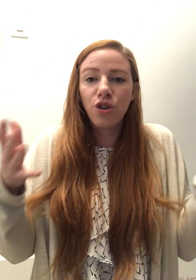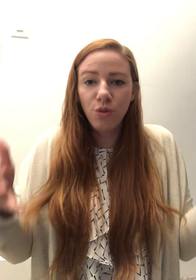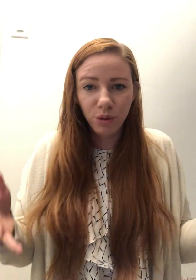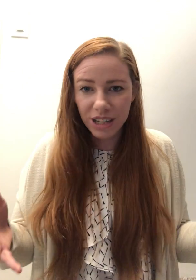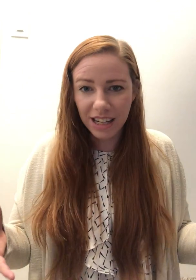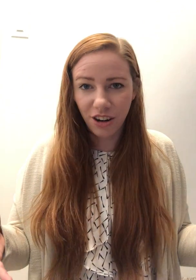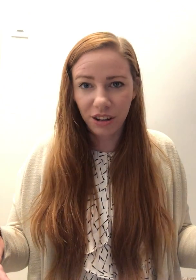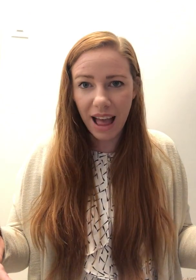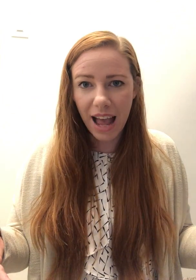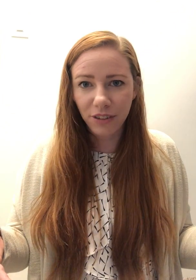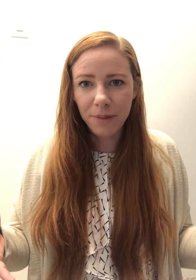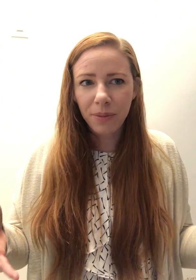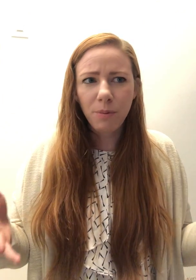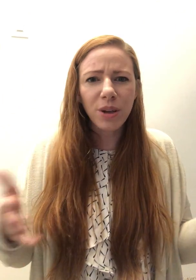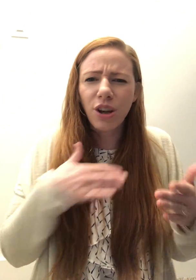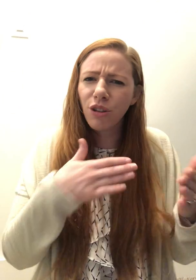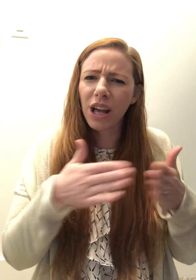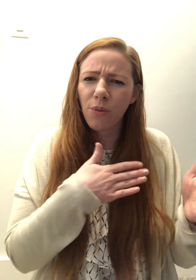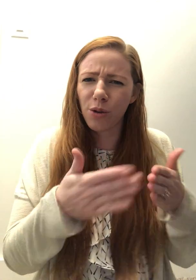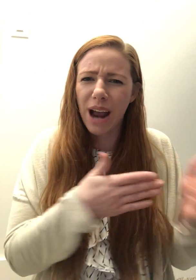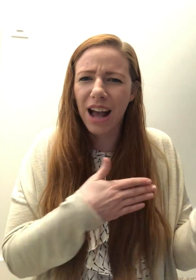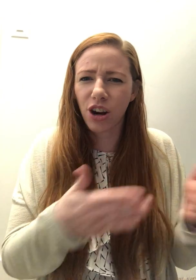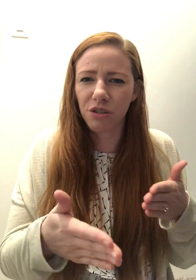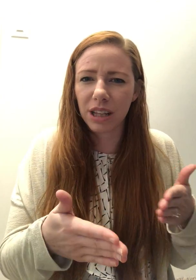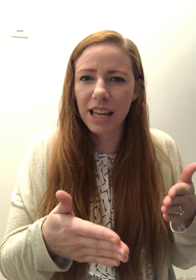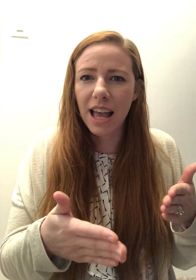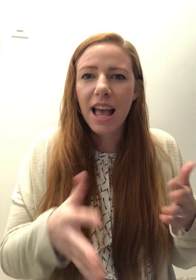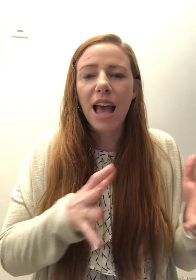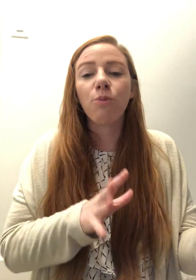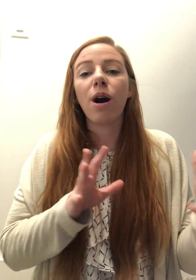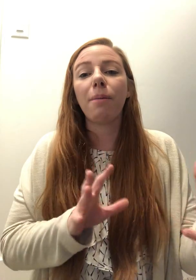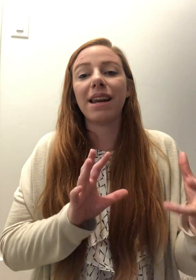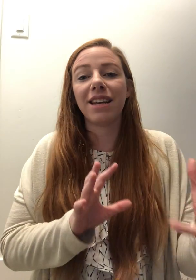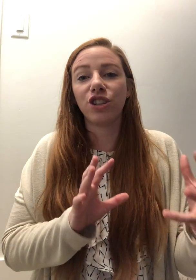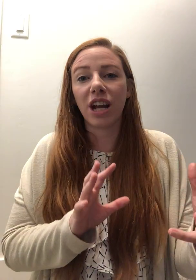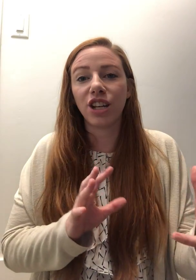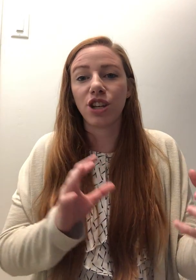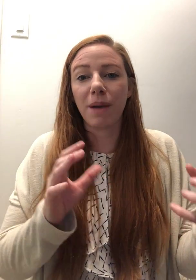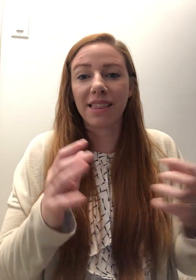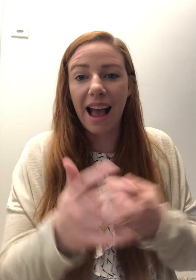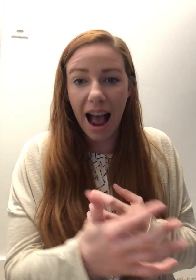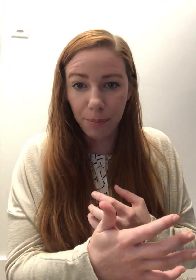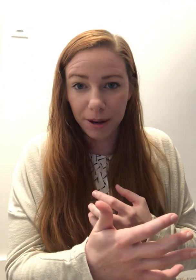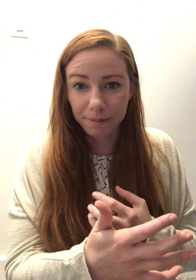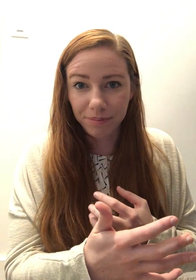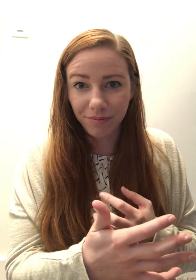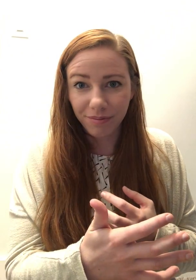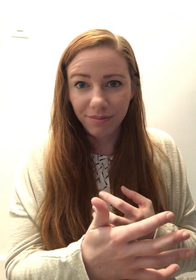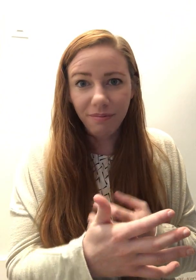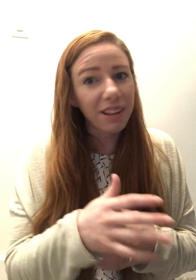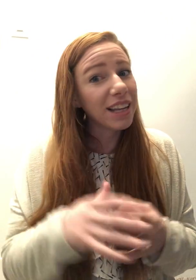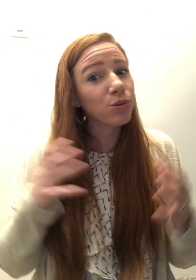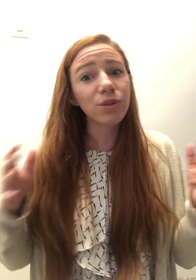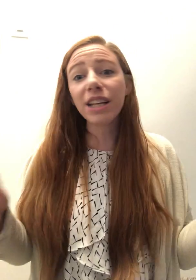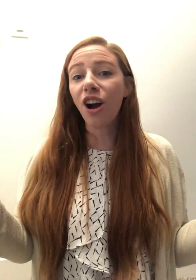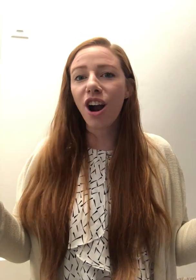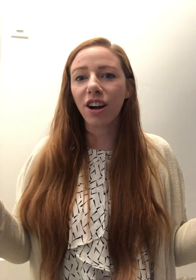new routine in our lives, but we don't look at where we're at currently and what may need to change to make that happen. It's really hard